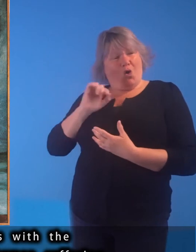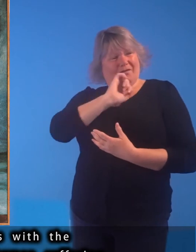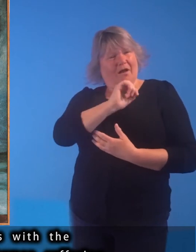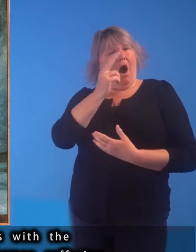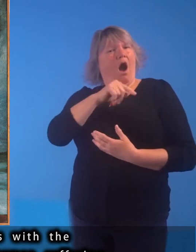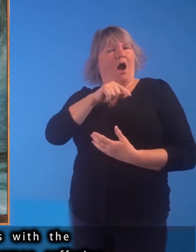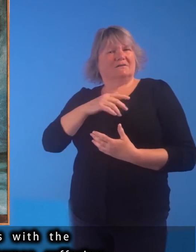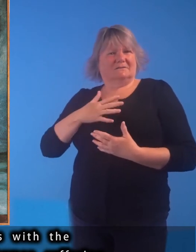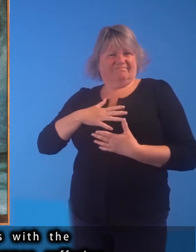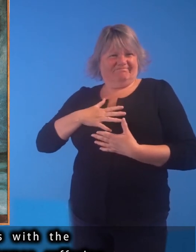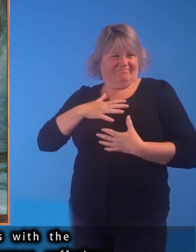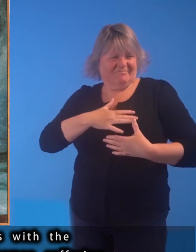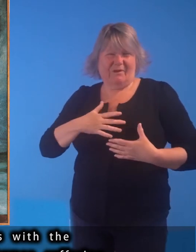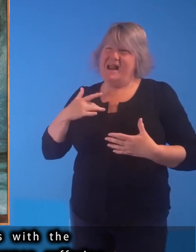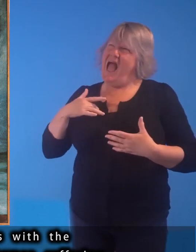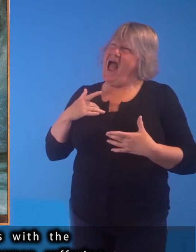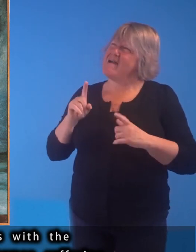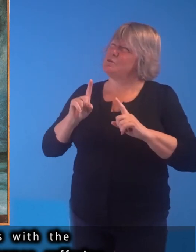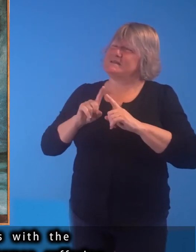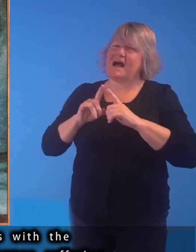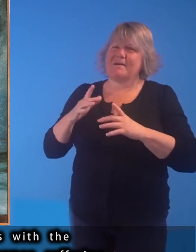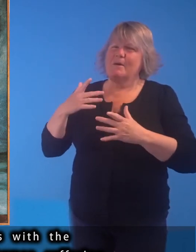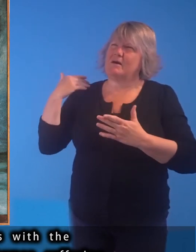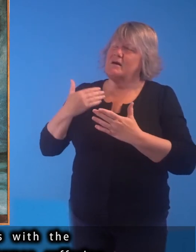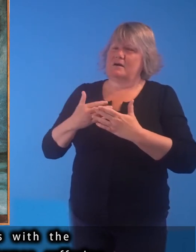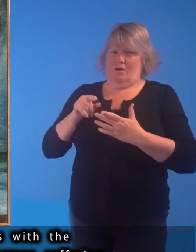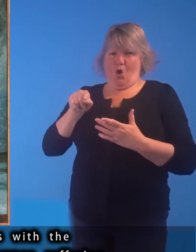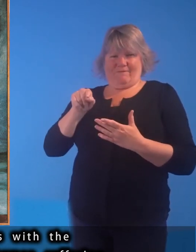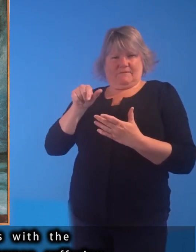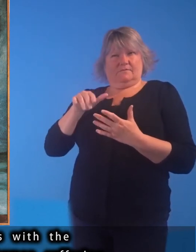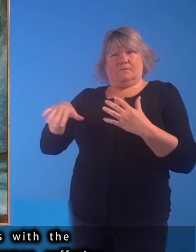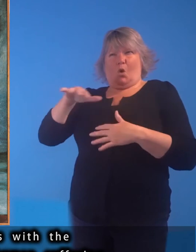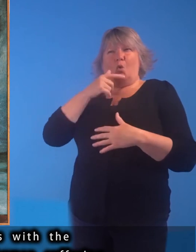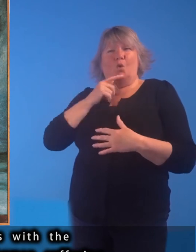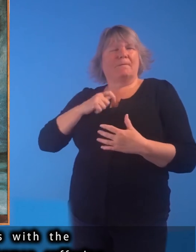express the artist's deep struggles with the meaning of life in the face of such human suffering.